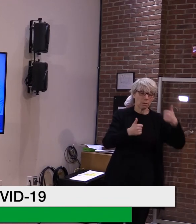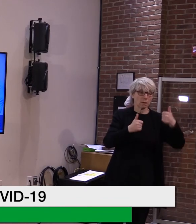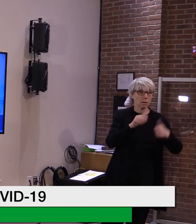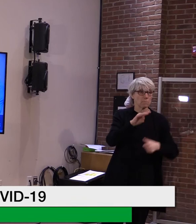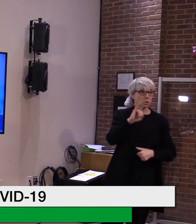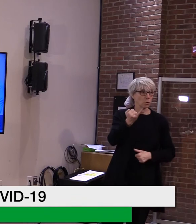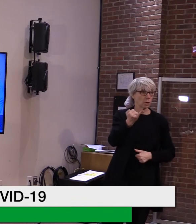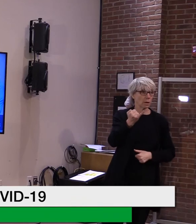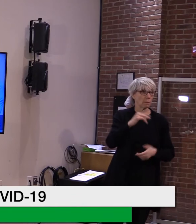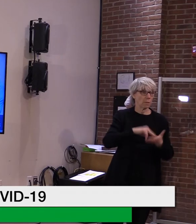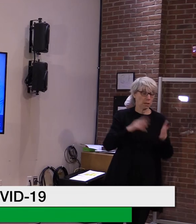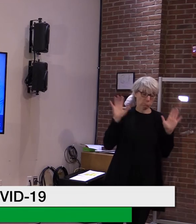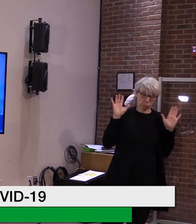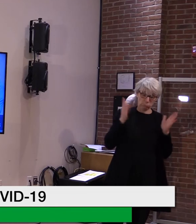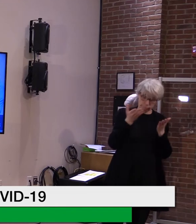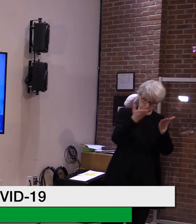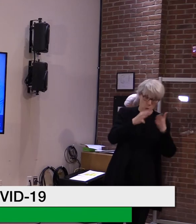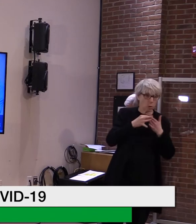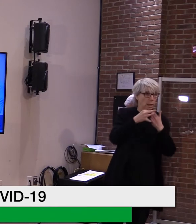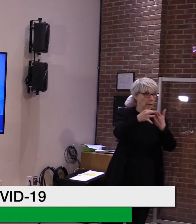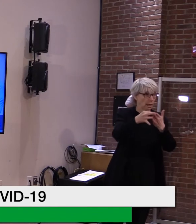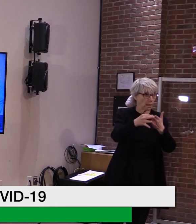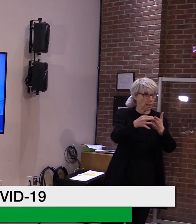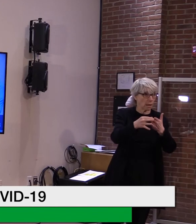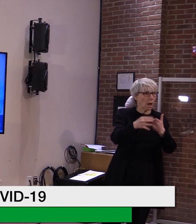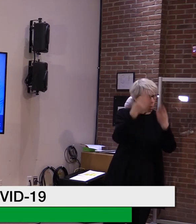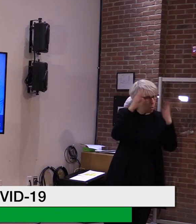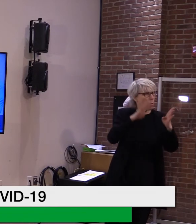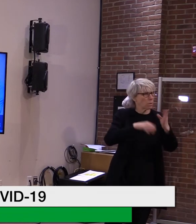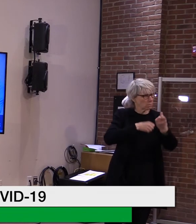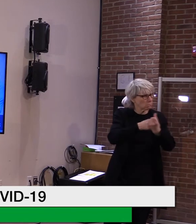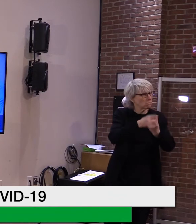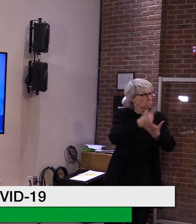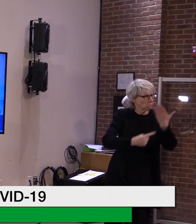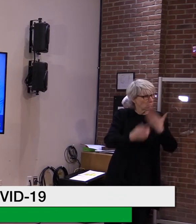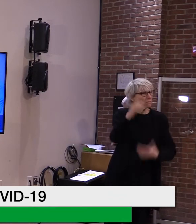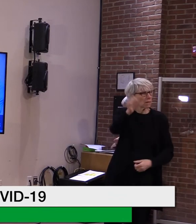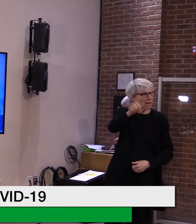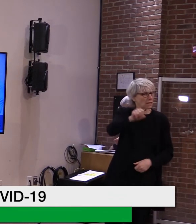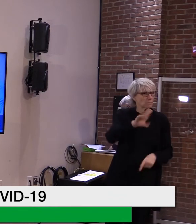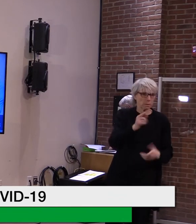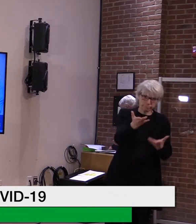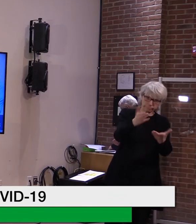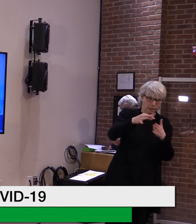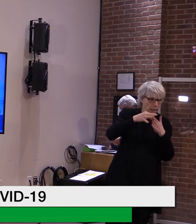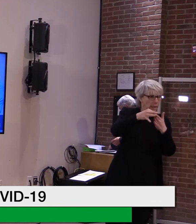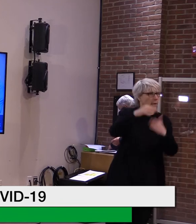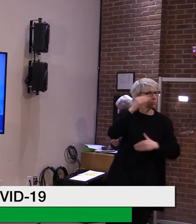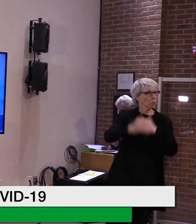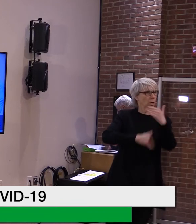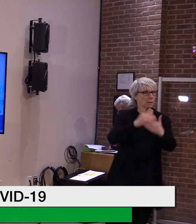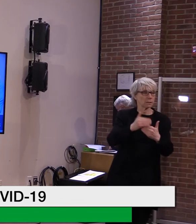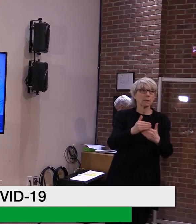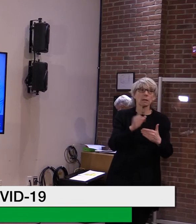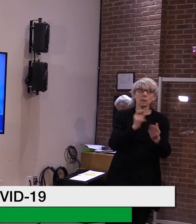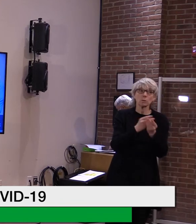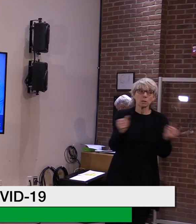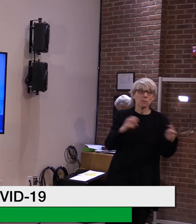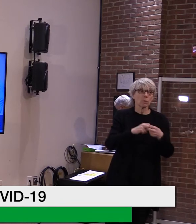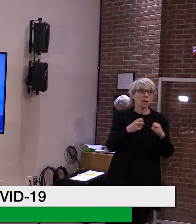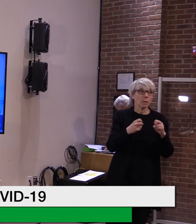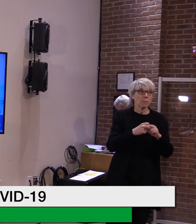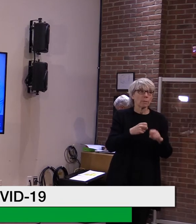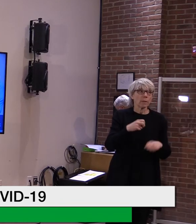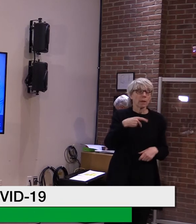issue and, uh, we'll work with them in any way we can. but, um, but we need to solve this. There's some structural problems with the pension,